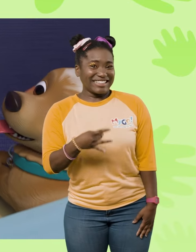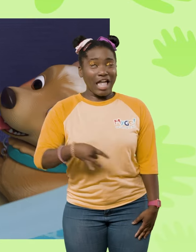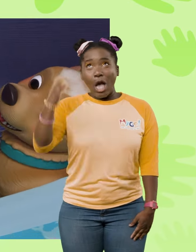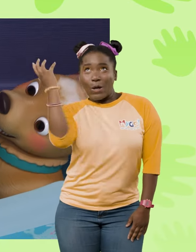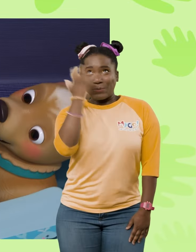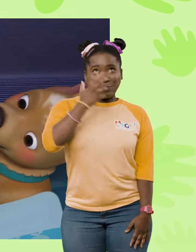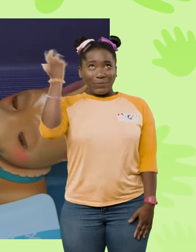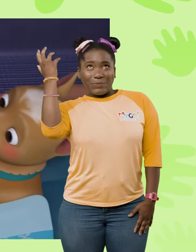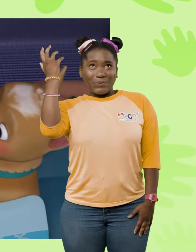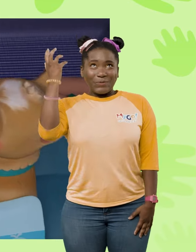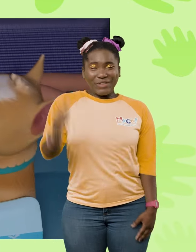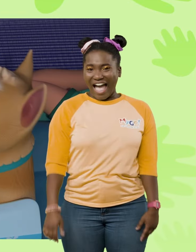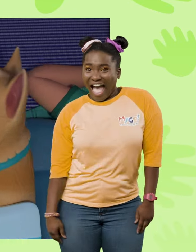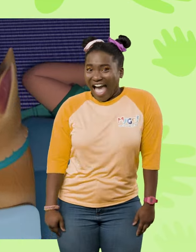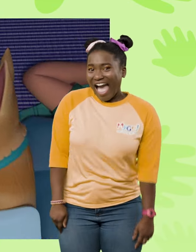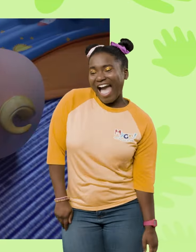it, wow. Aw!